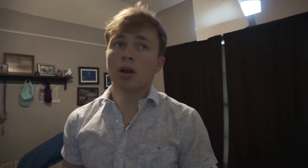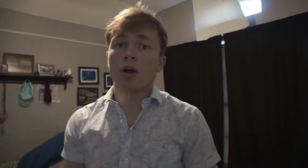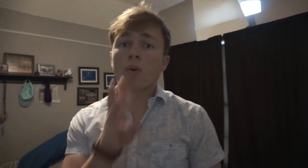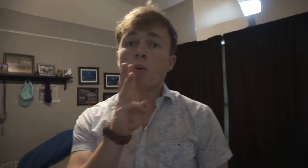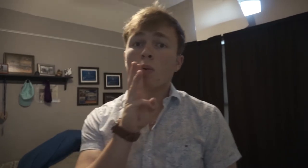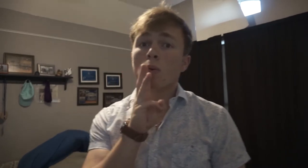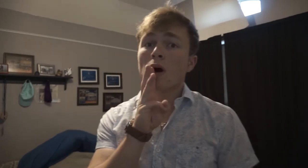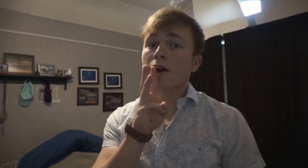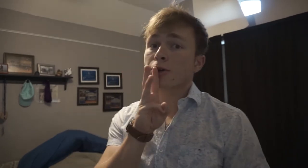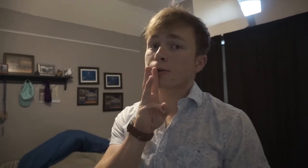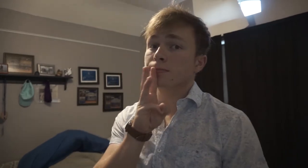Water.